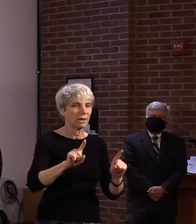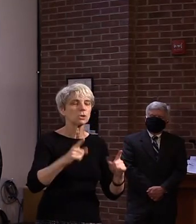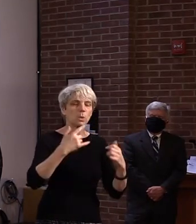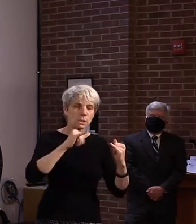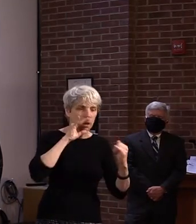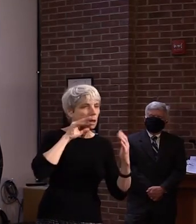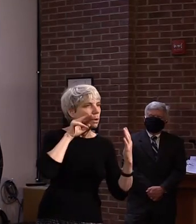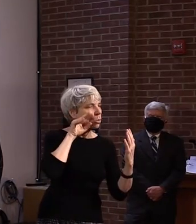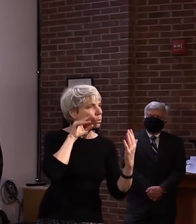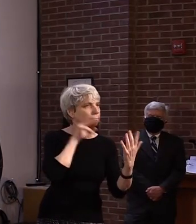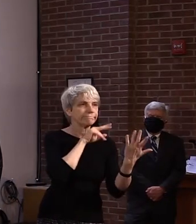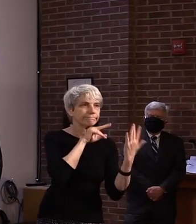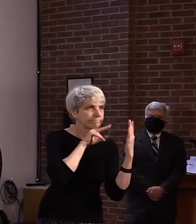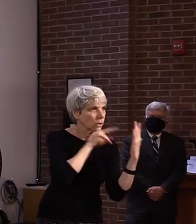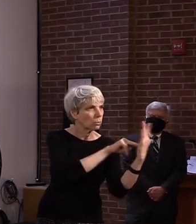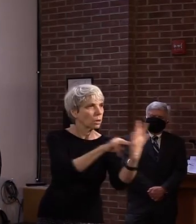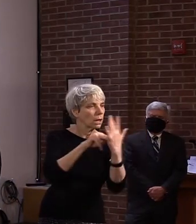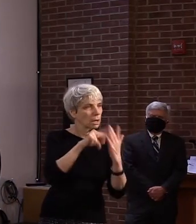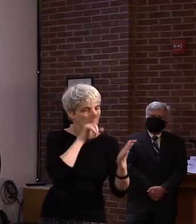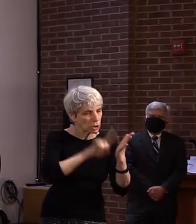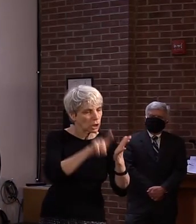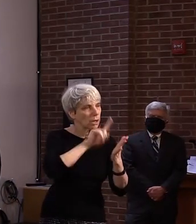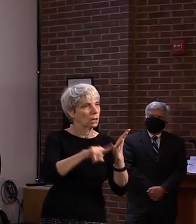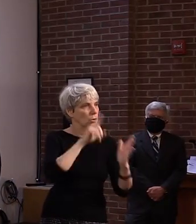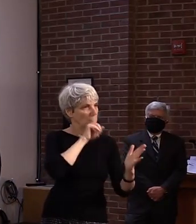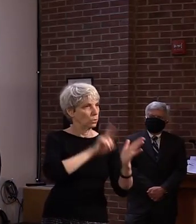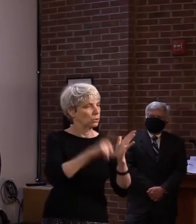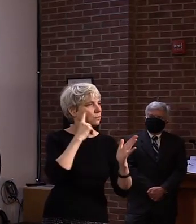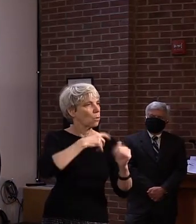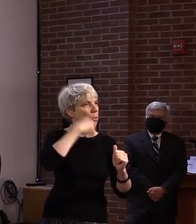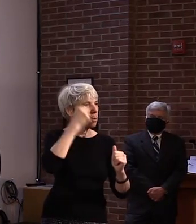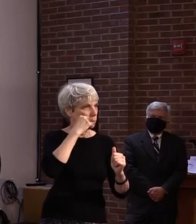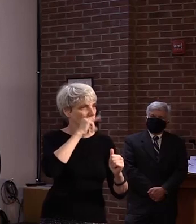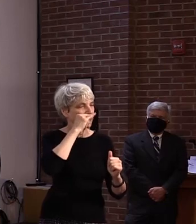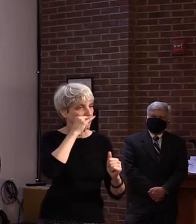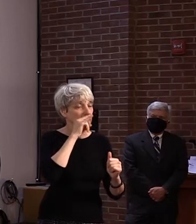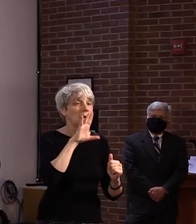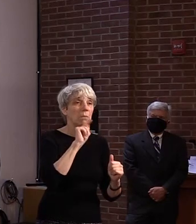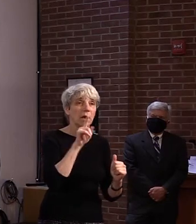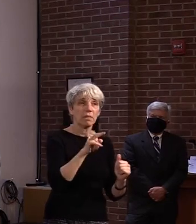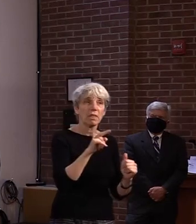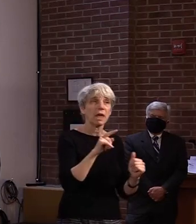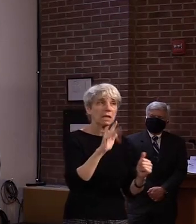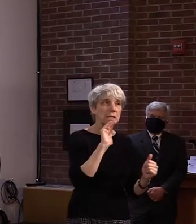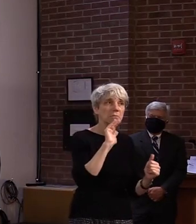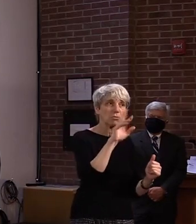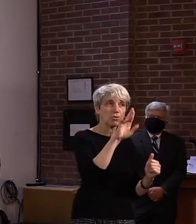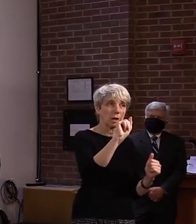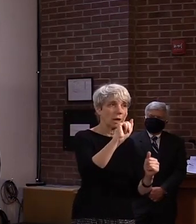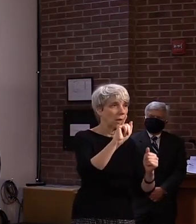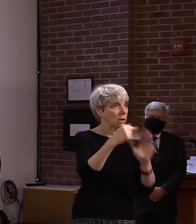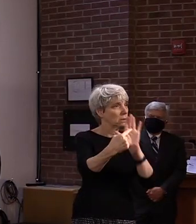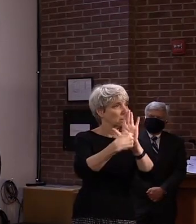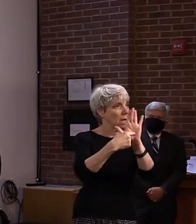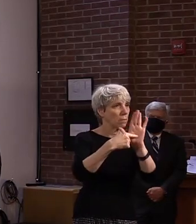science, but it is similar to our Vermont childcare experience, and should be very reassuring.